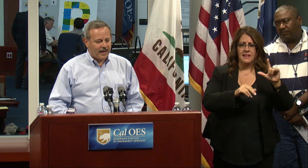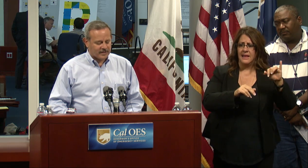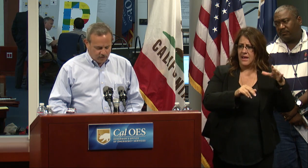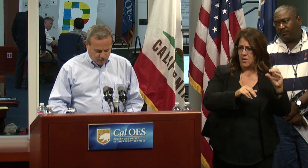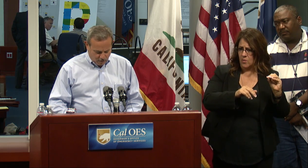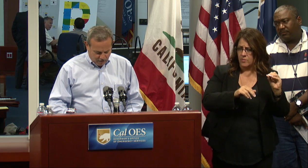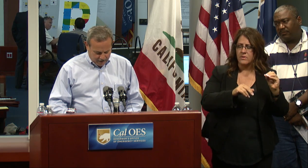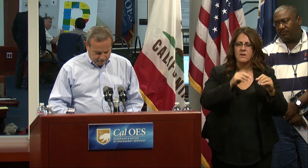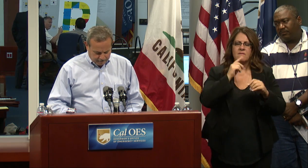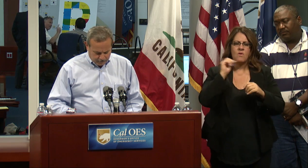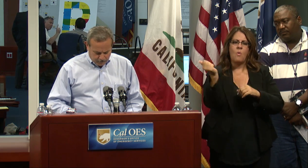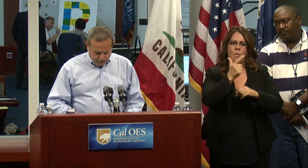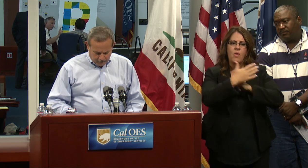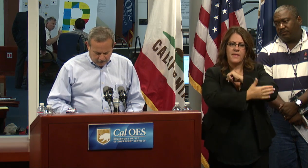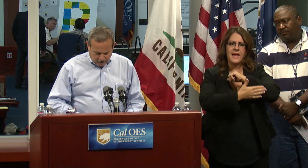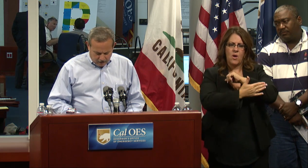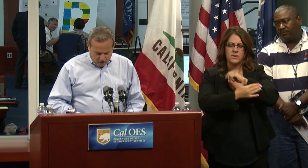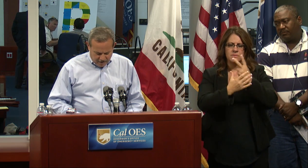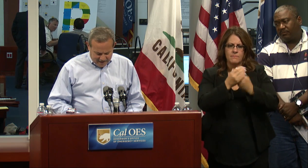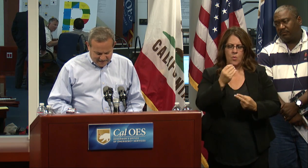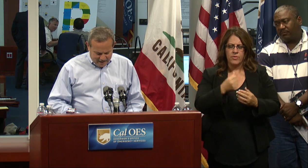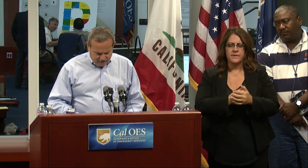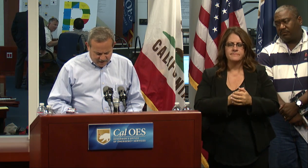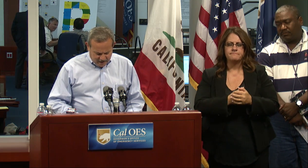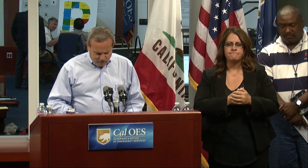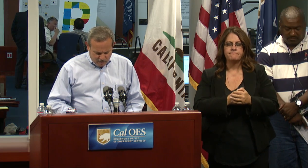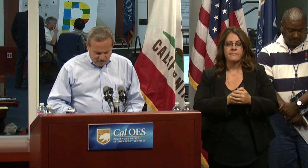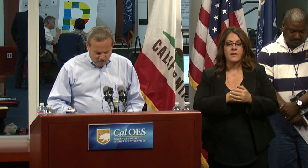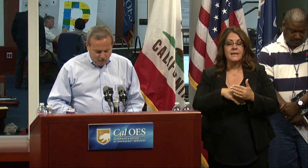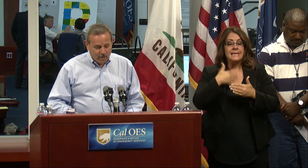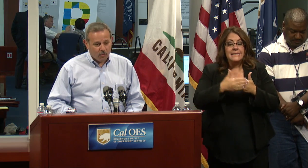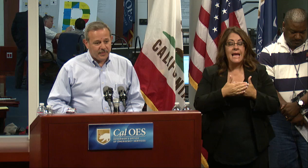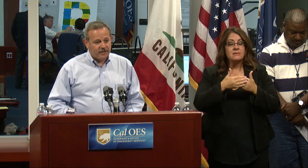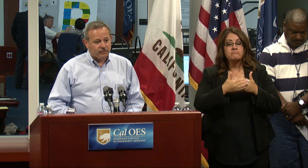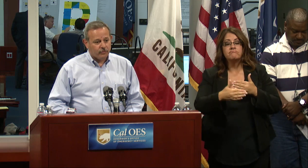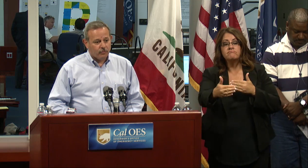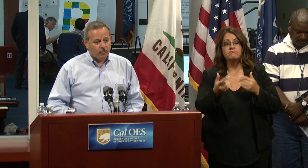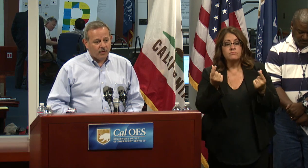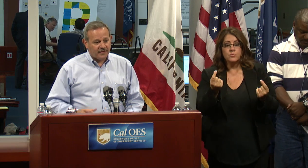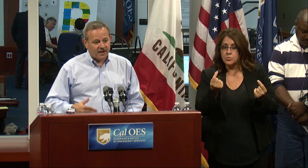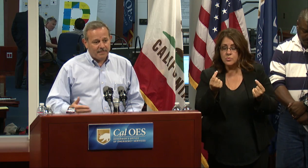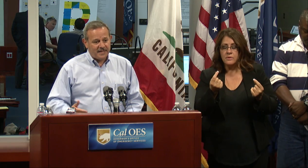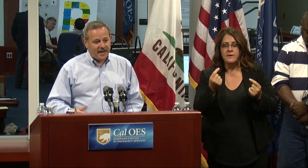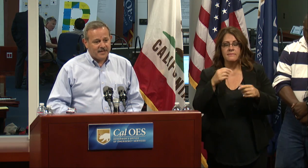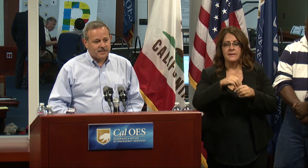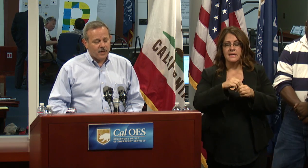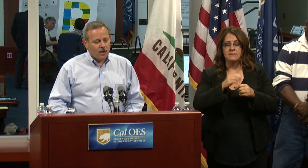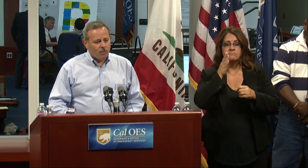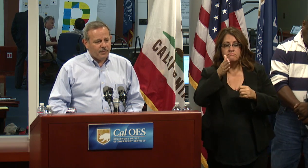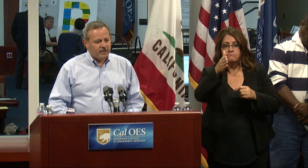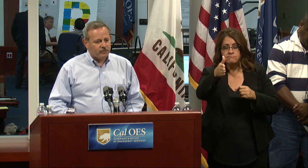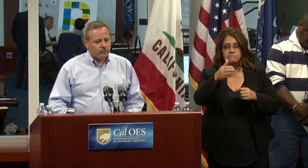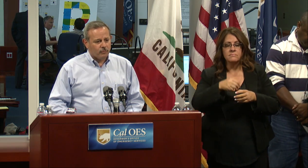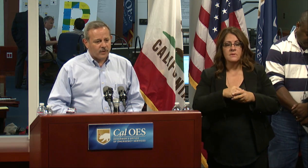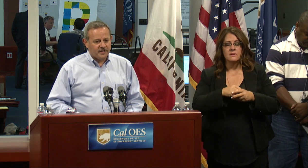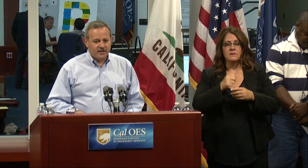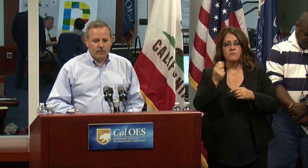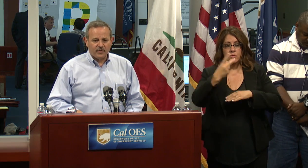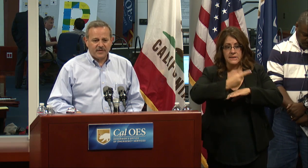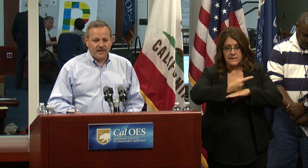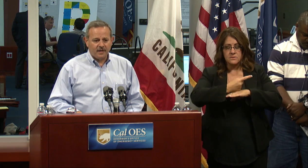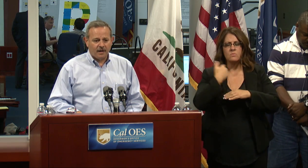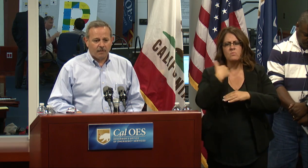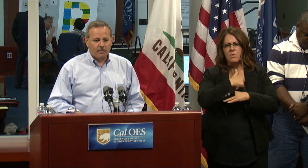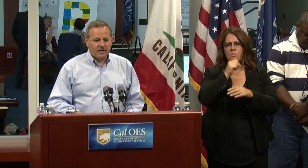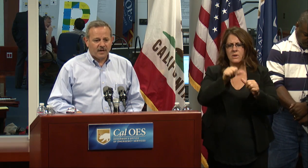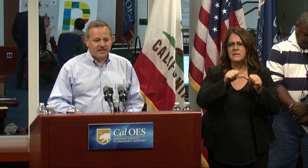as appropriate. Our next steps as we move forward will be to in the coming days will be to continue